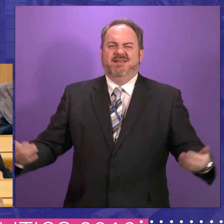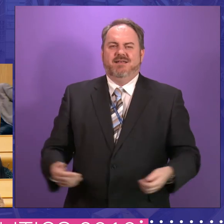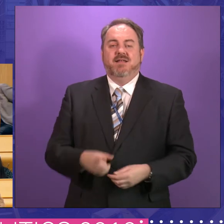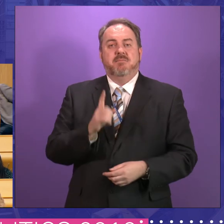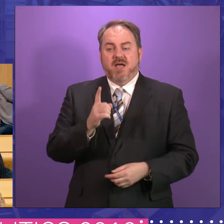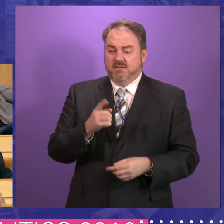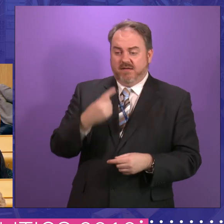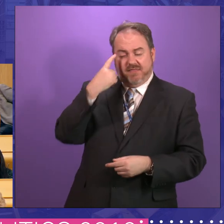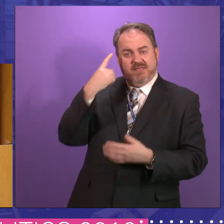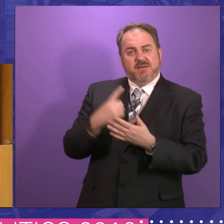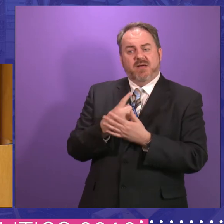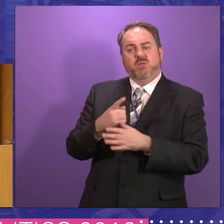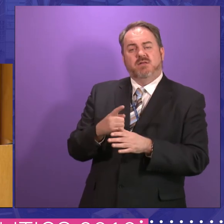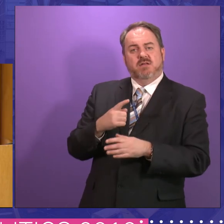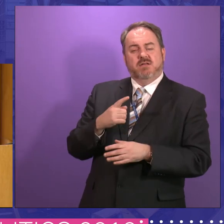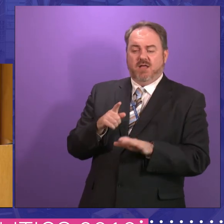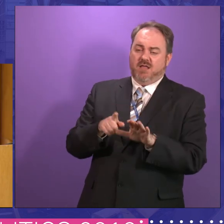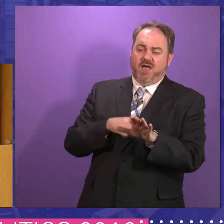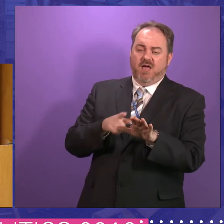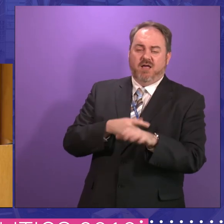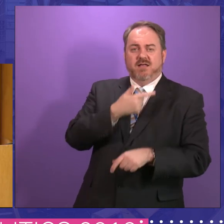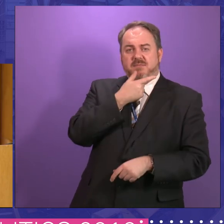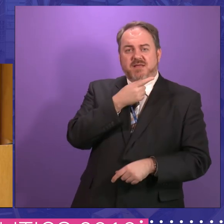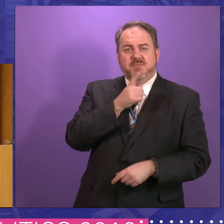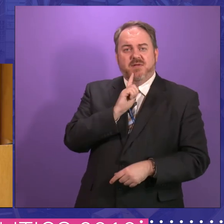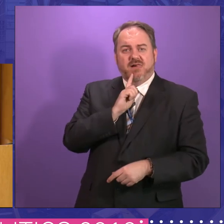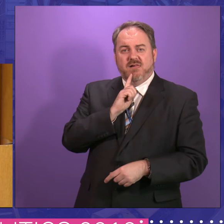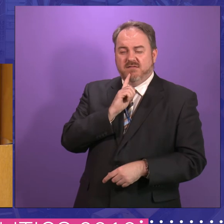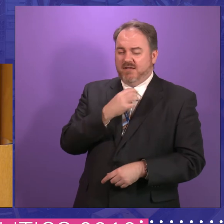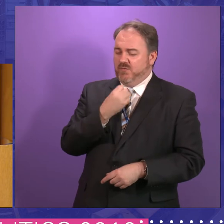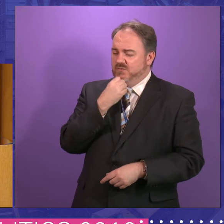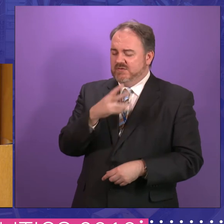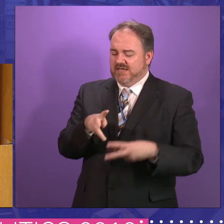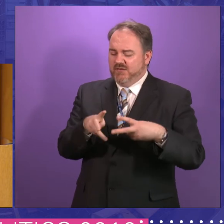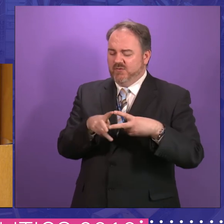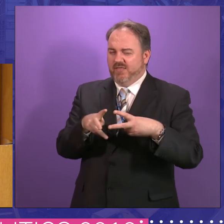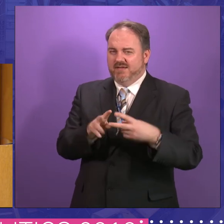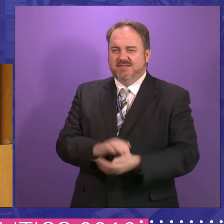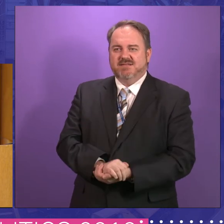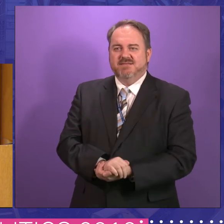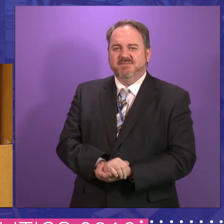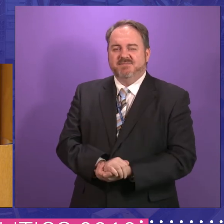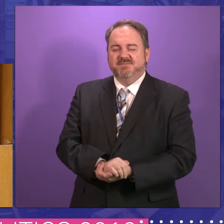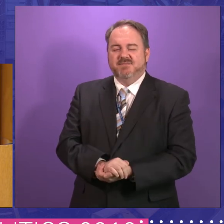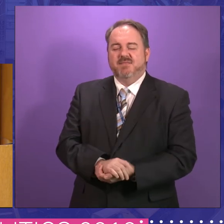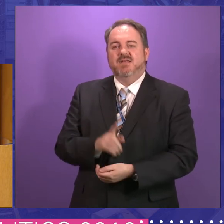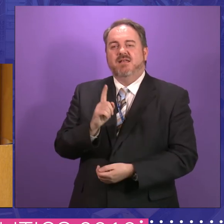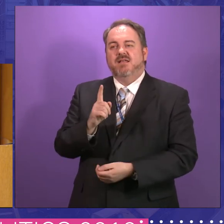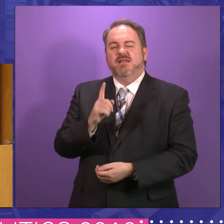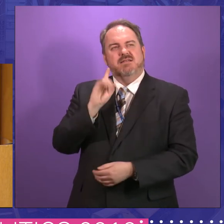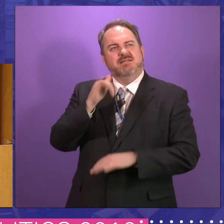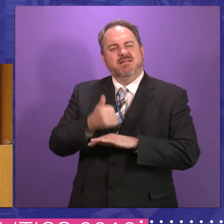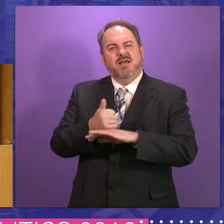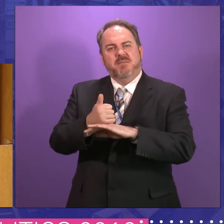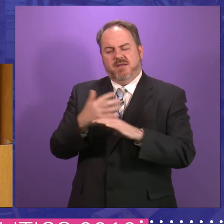young people, I think I want to mention two things. Firstly, um, I don't think we've even talked tonight about a public petitions committee,